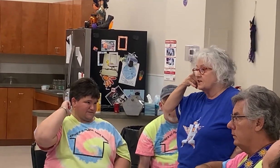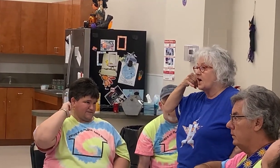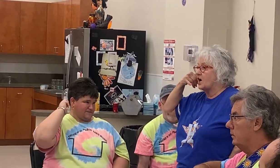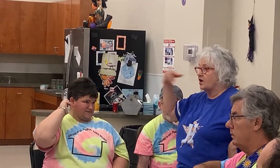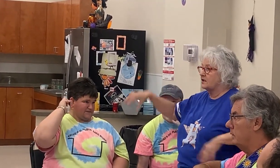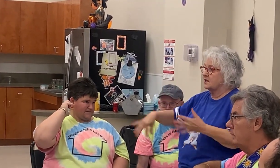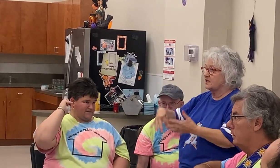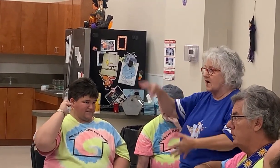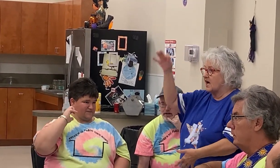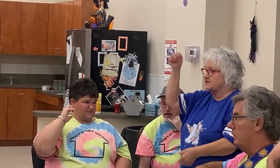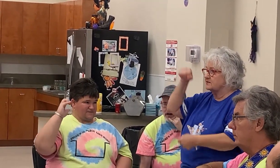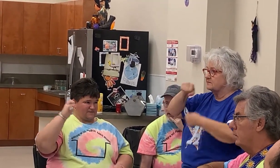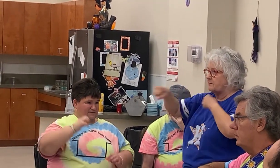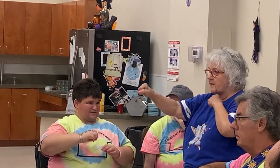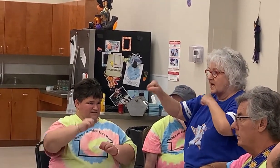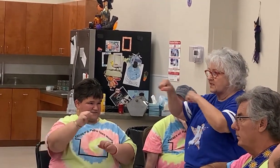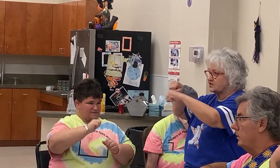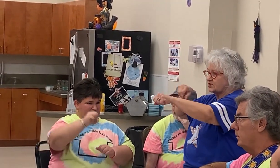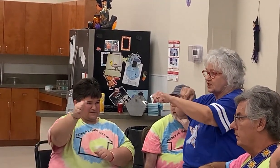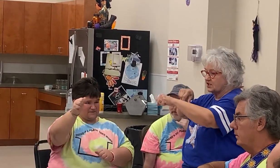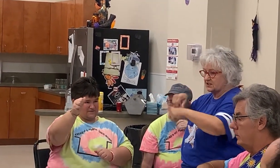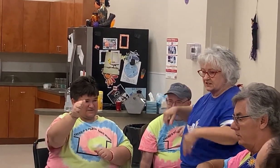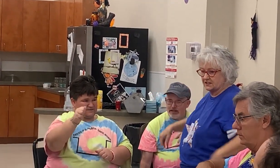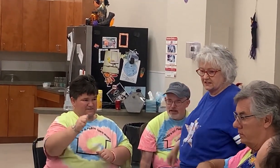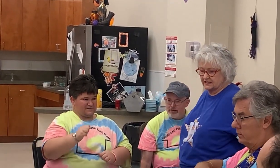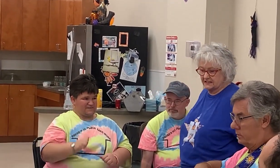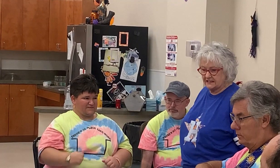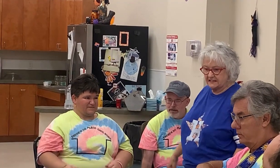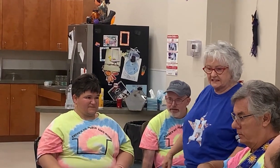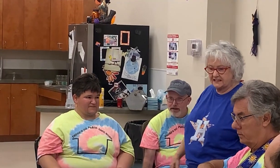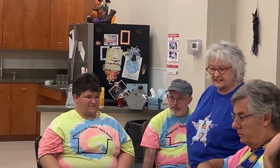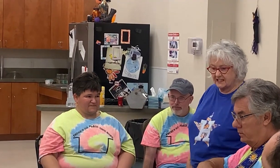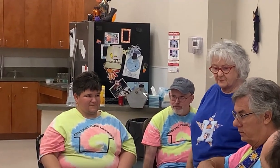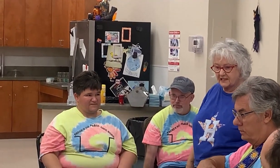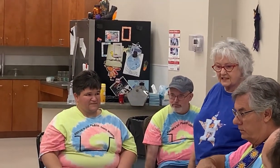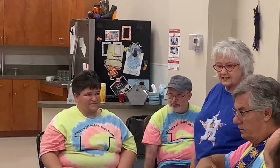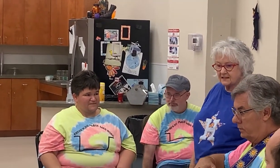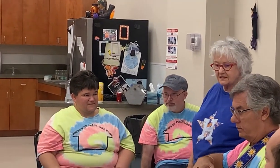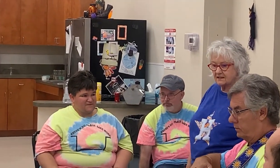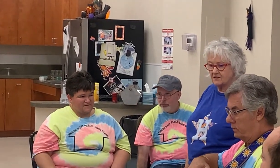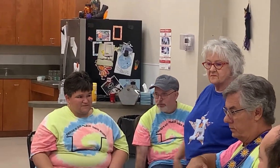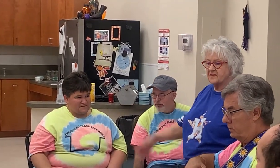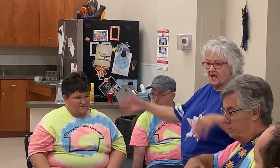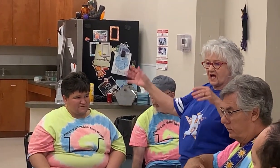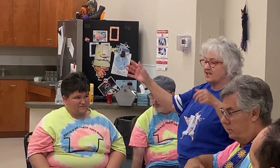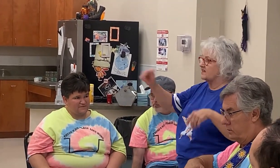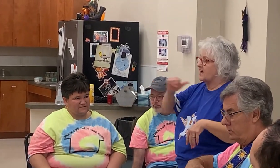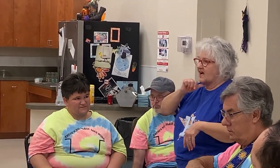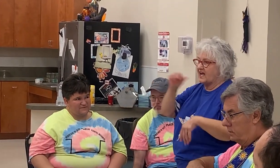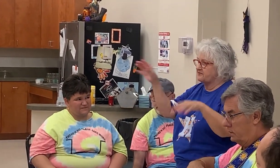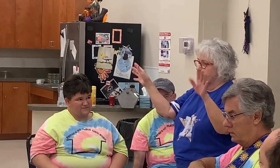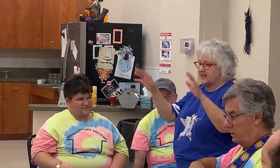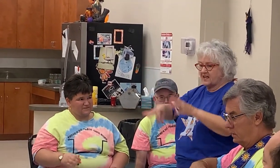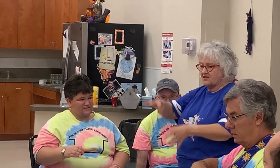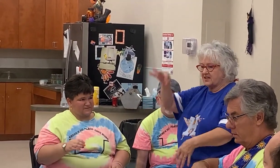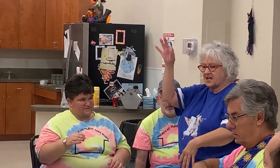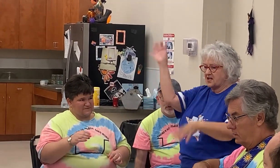call. Oh, God. Is that about it? look. I'm afraid no good.